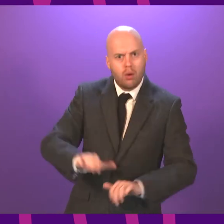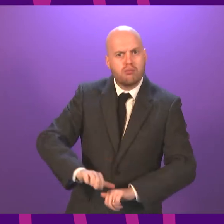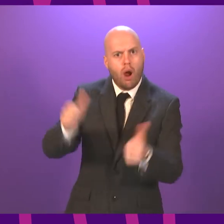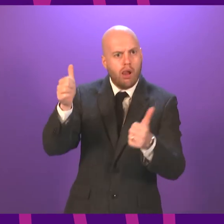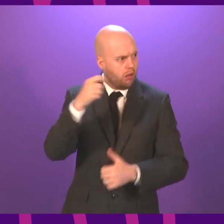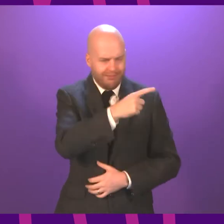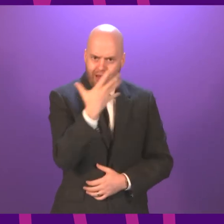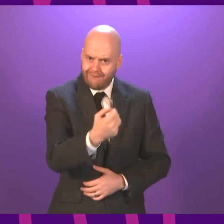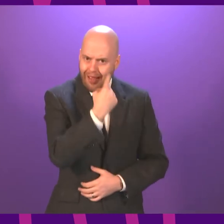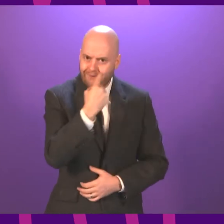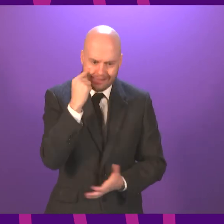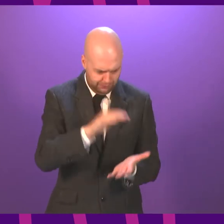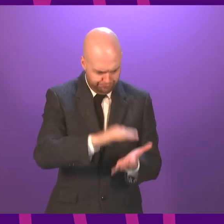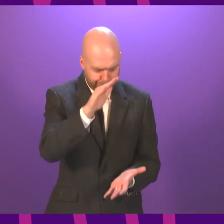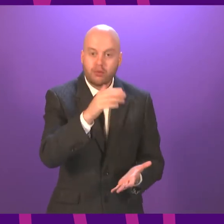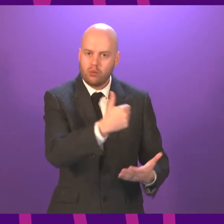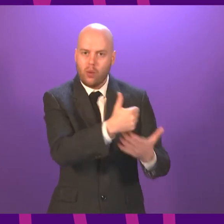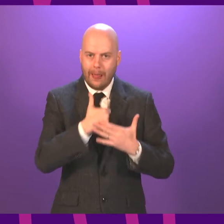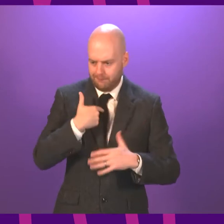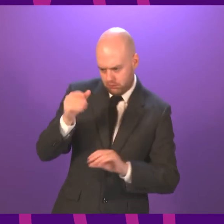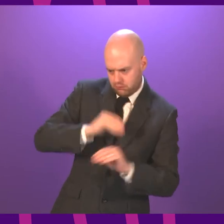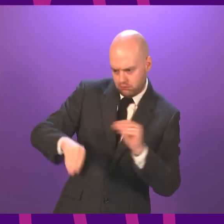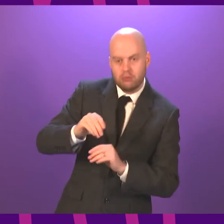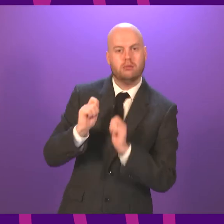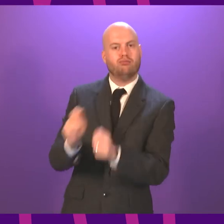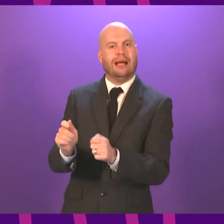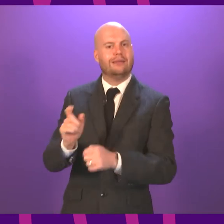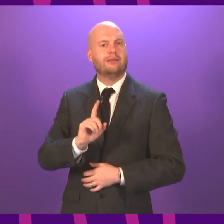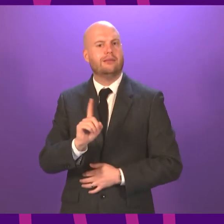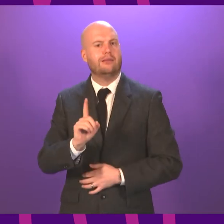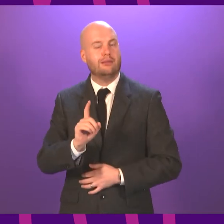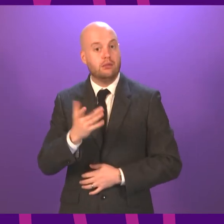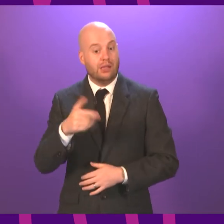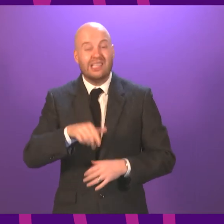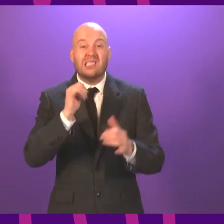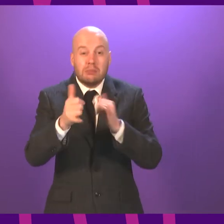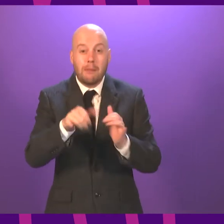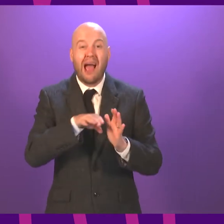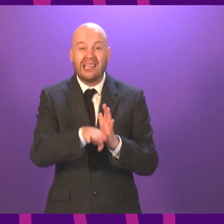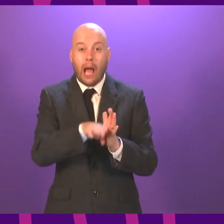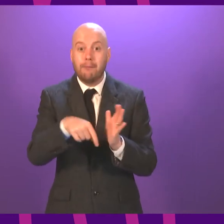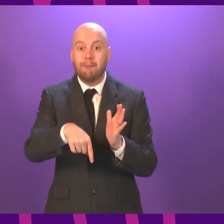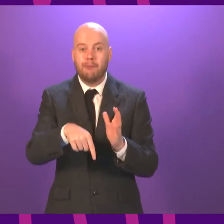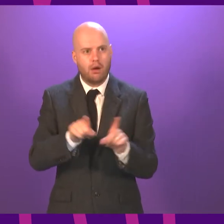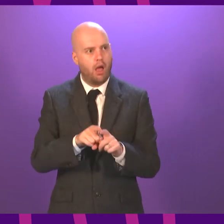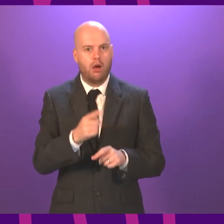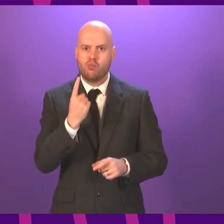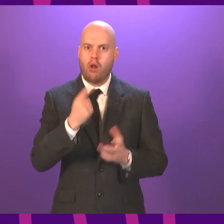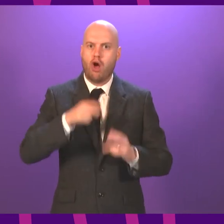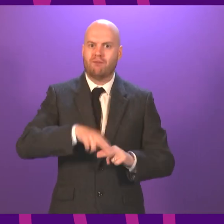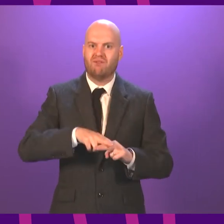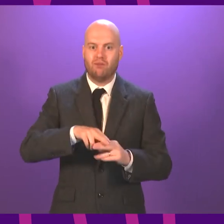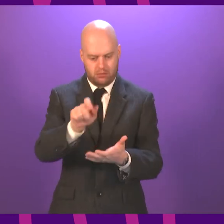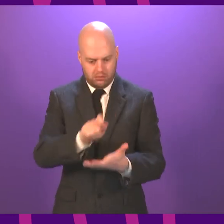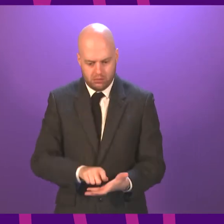as valid in determining grades. Unlike exams, the evidence doesn't need to be produced in a one-off event. That was